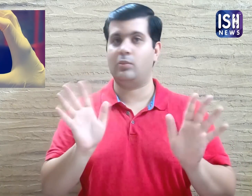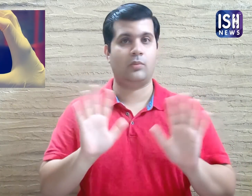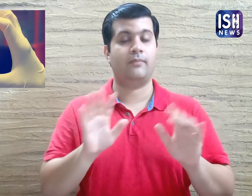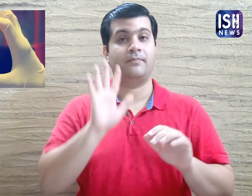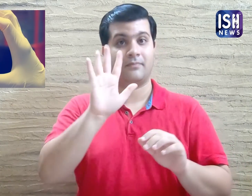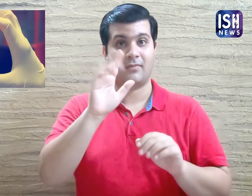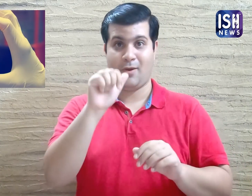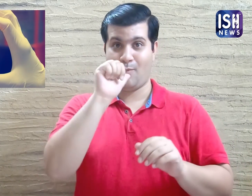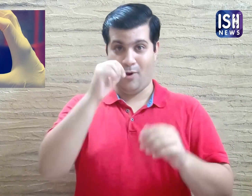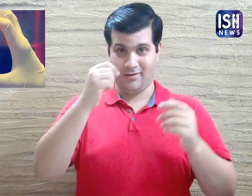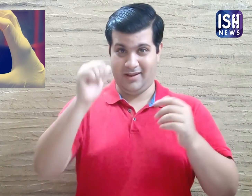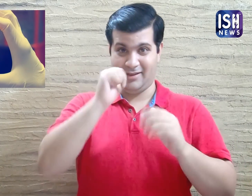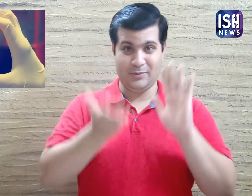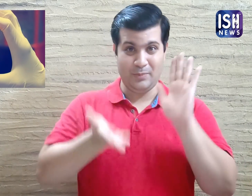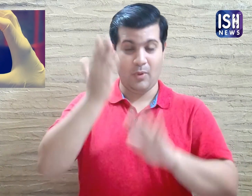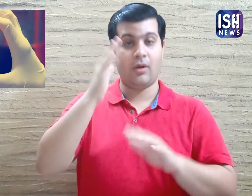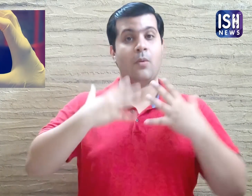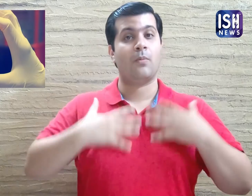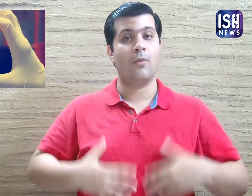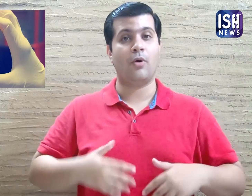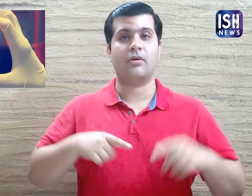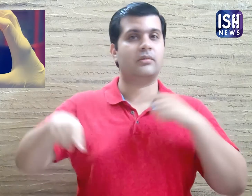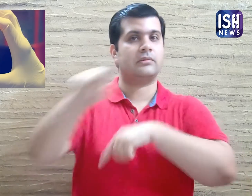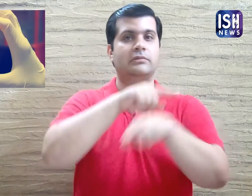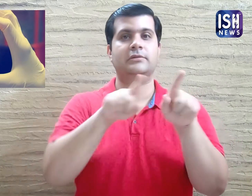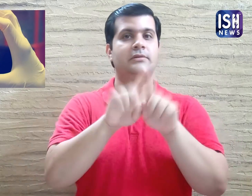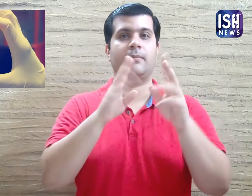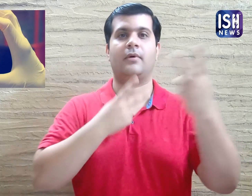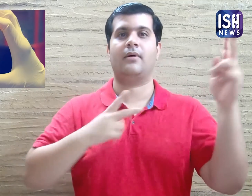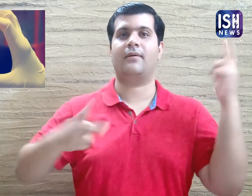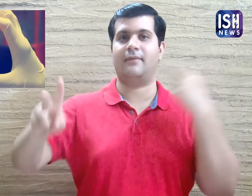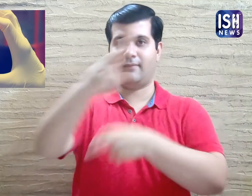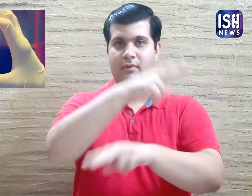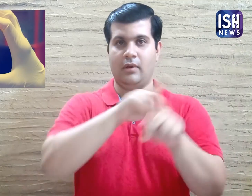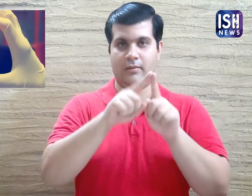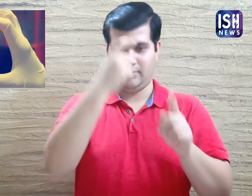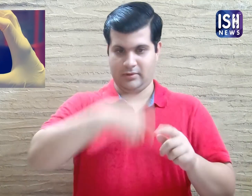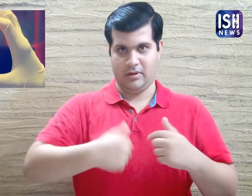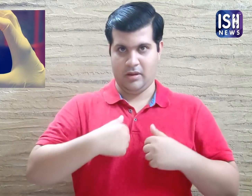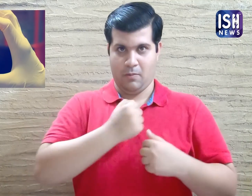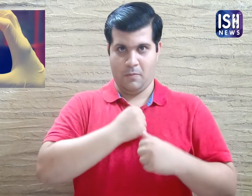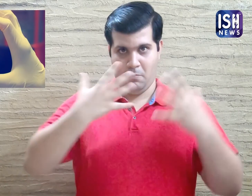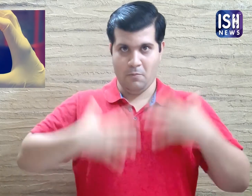6. Water intake for each individual depends on their body composition. 7.